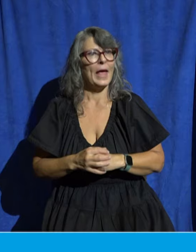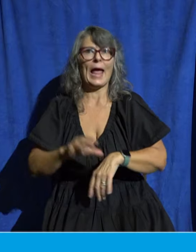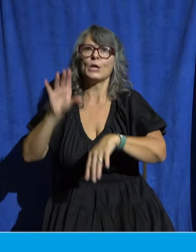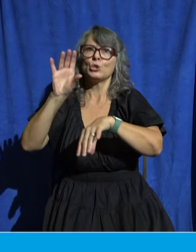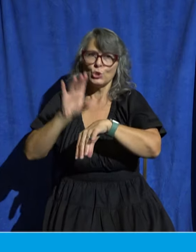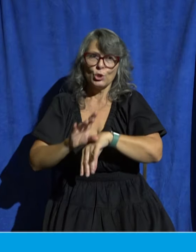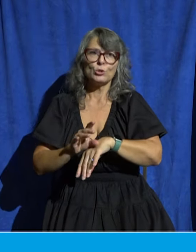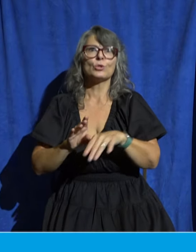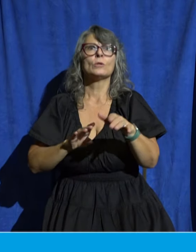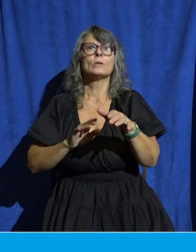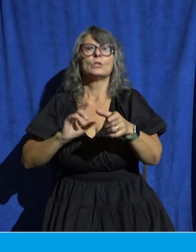Jesus